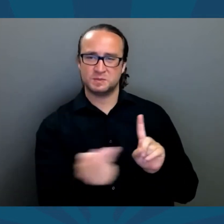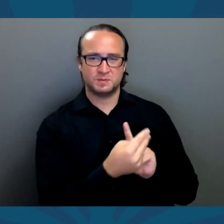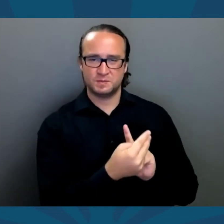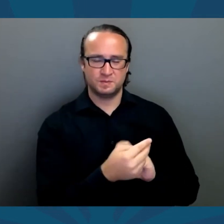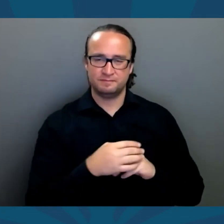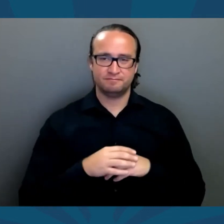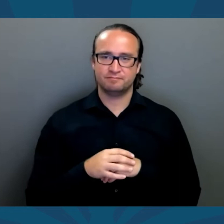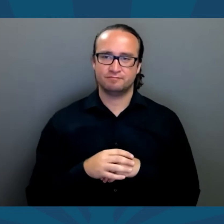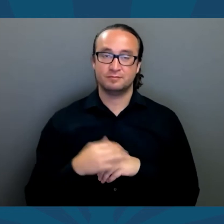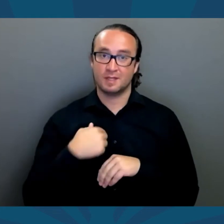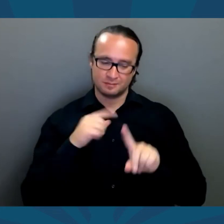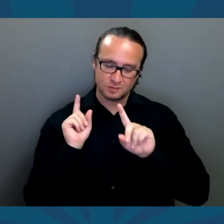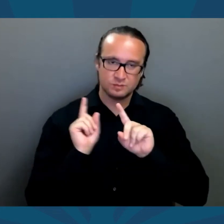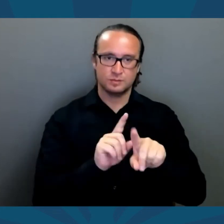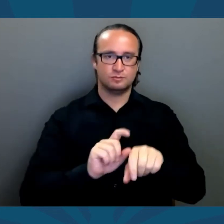backgrounds.